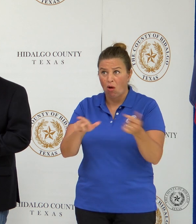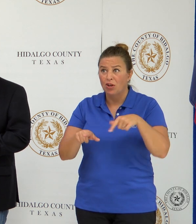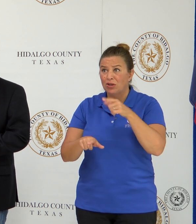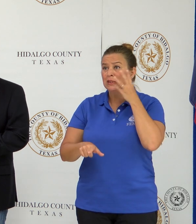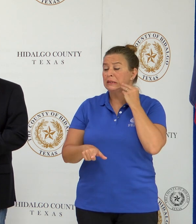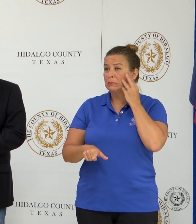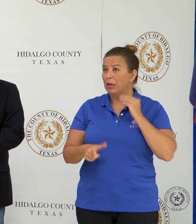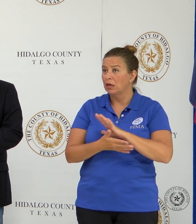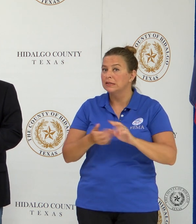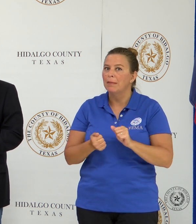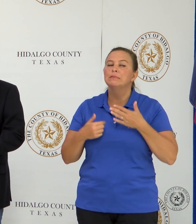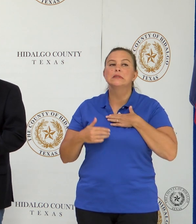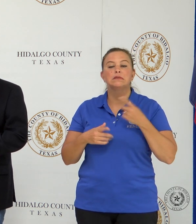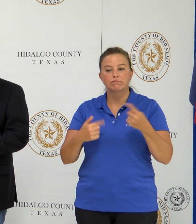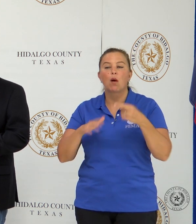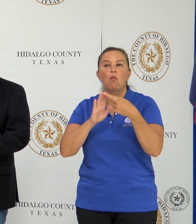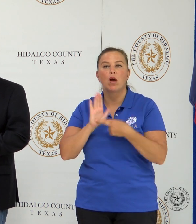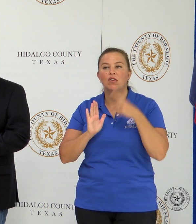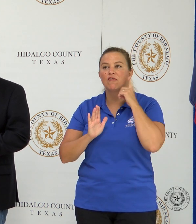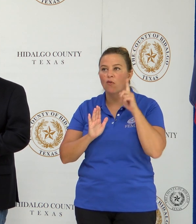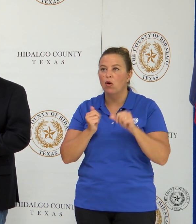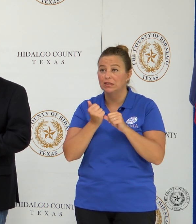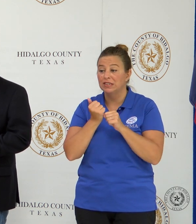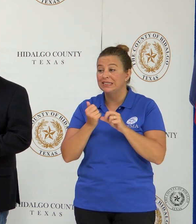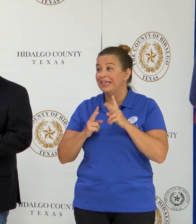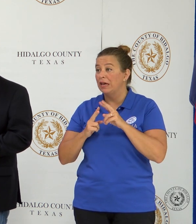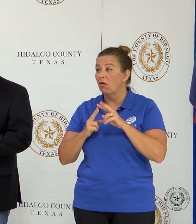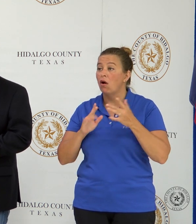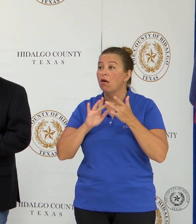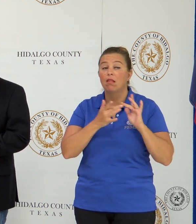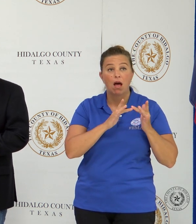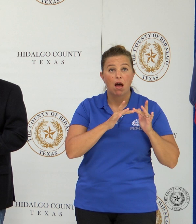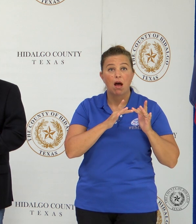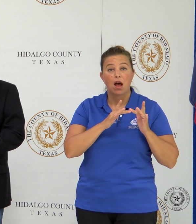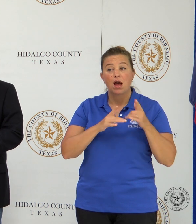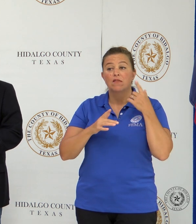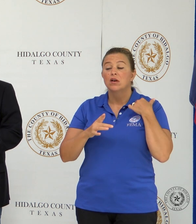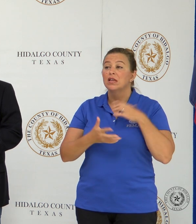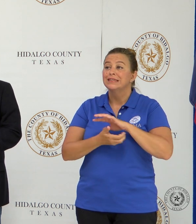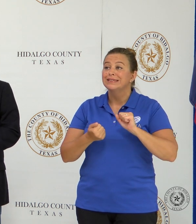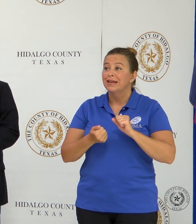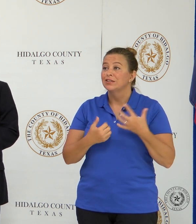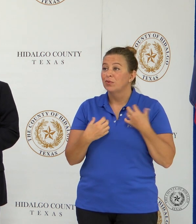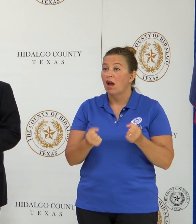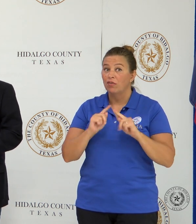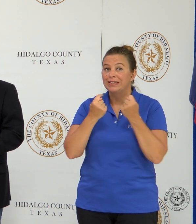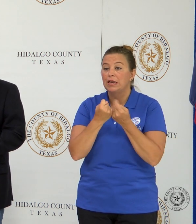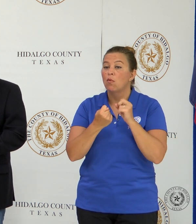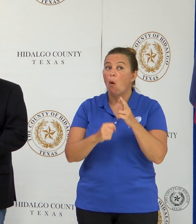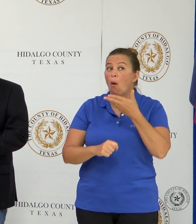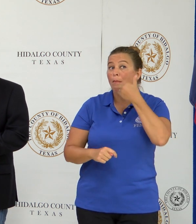Hidalgo County residents to register for assistance either online with the disaster recovery teams or better yet